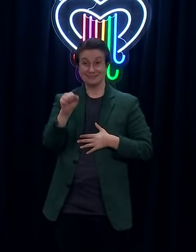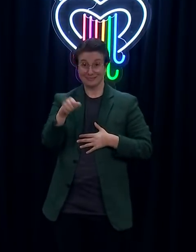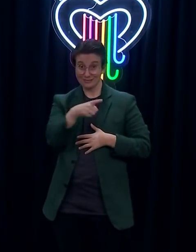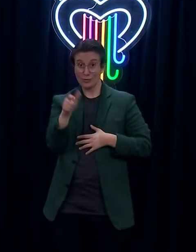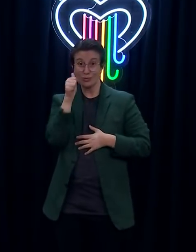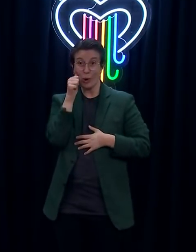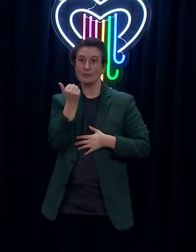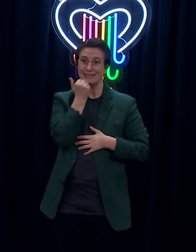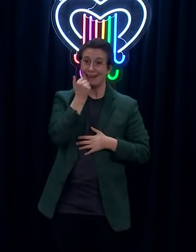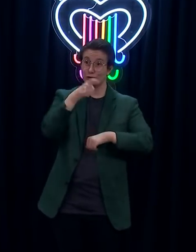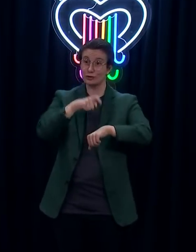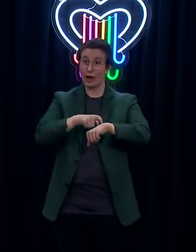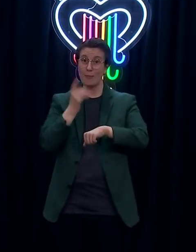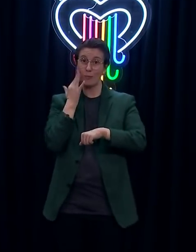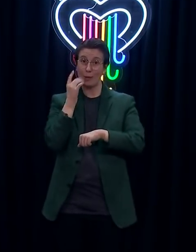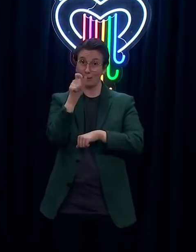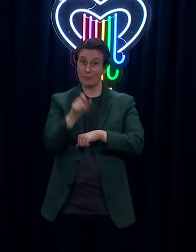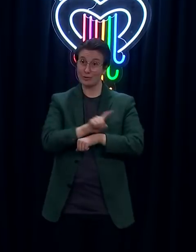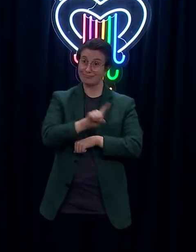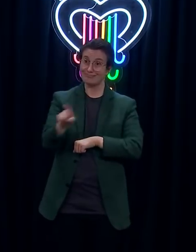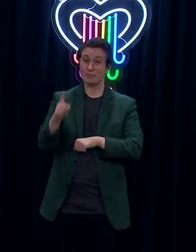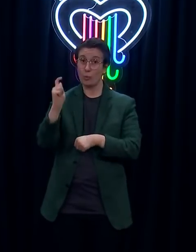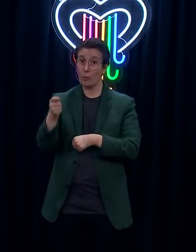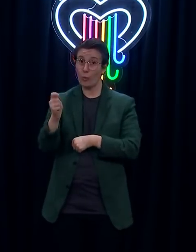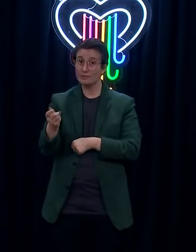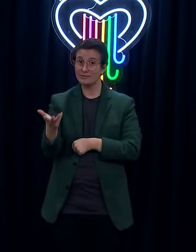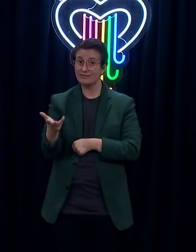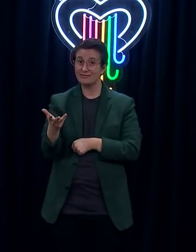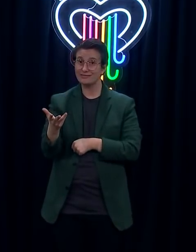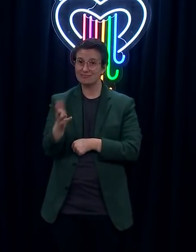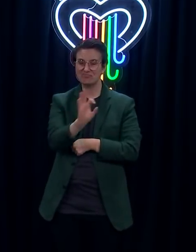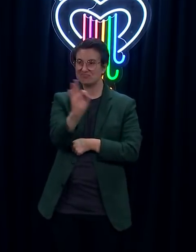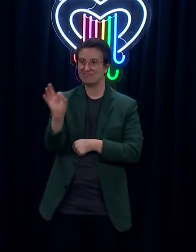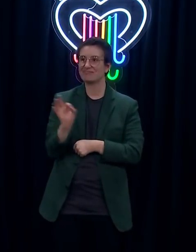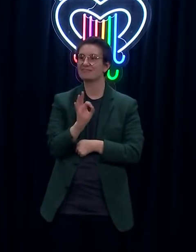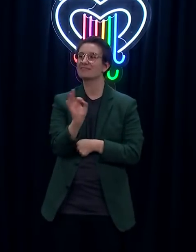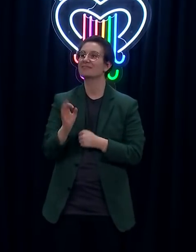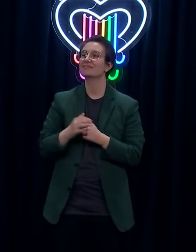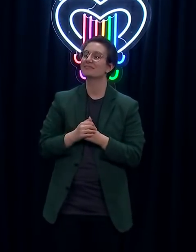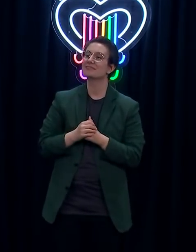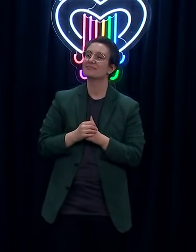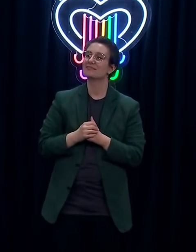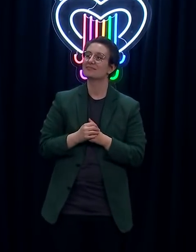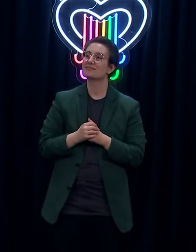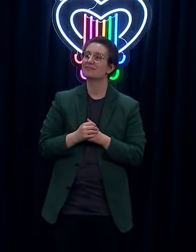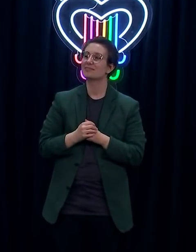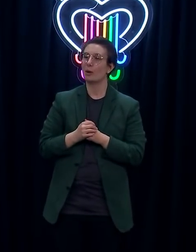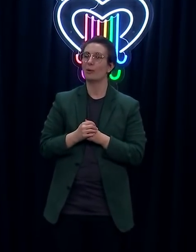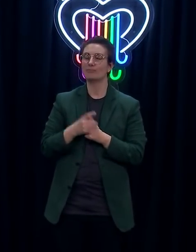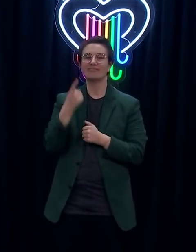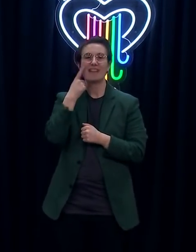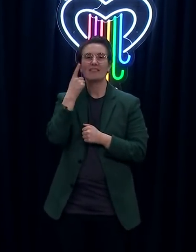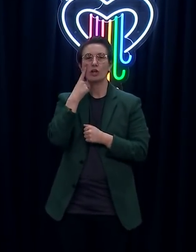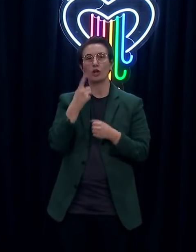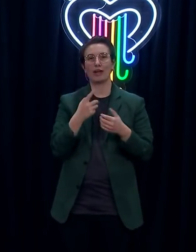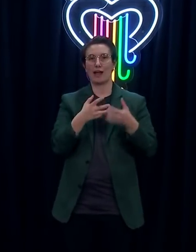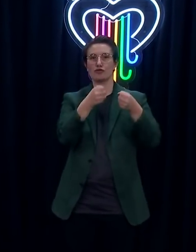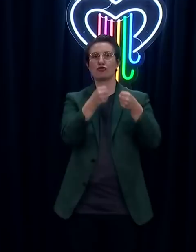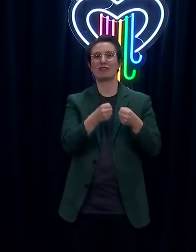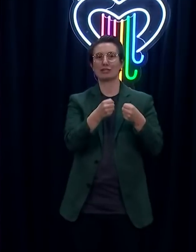I'll see whether or all we can do is, you will have seen you've got a very full brief from corrections as to what they've done with the individual.